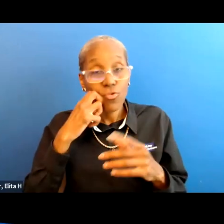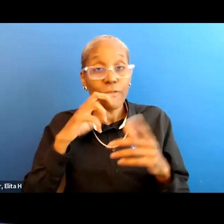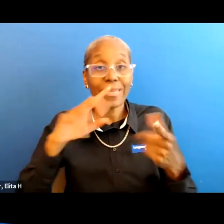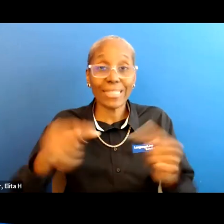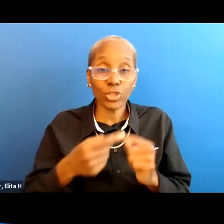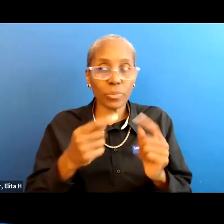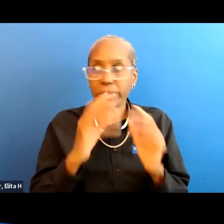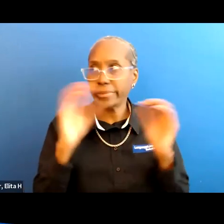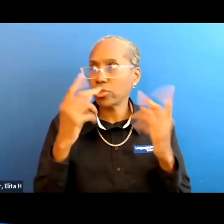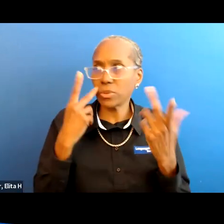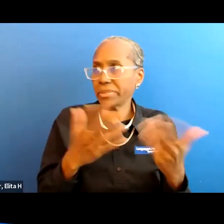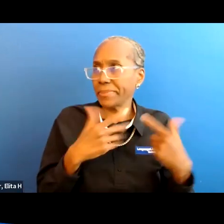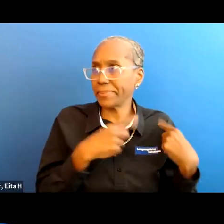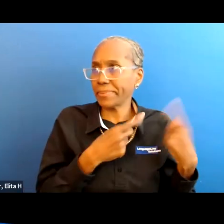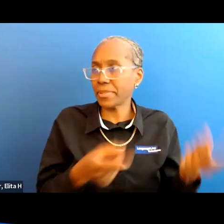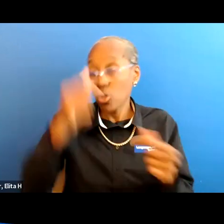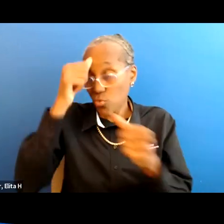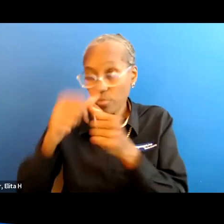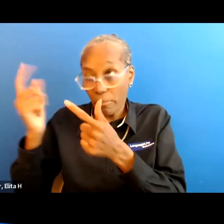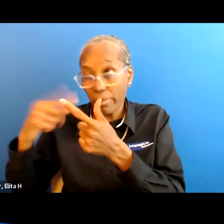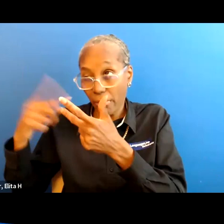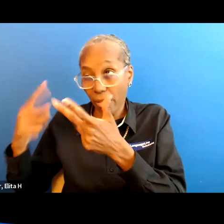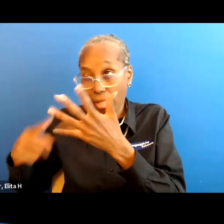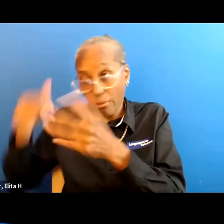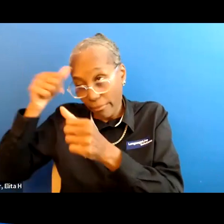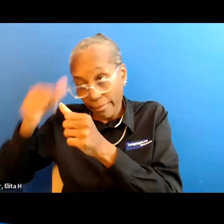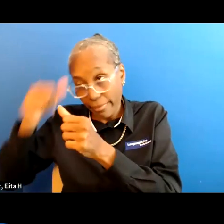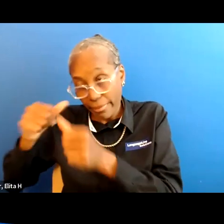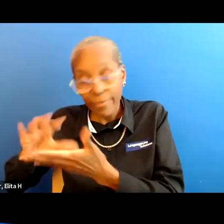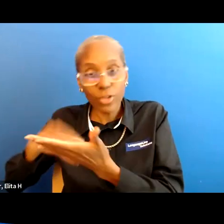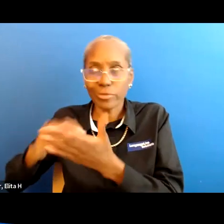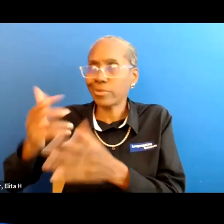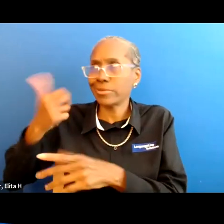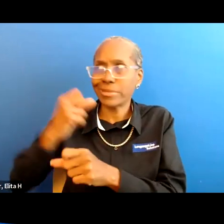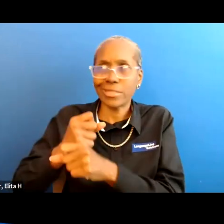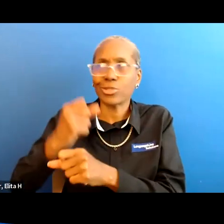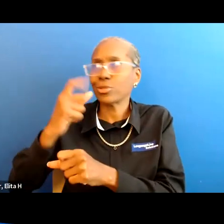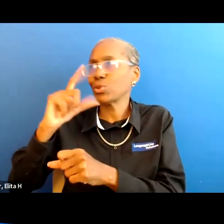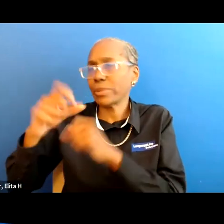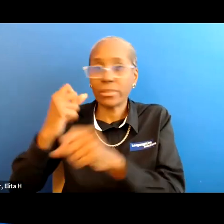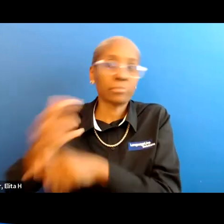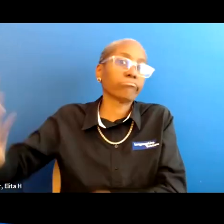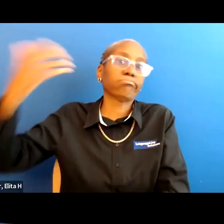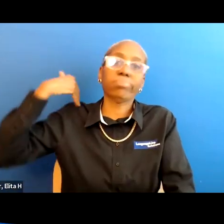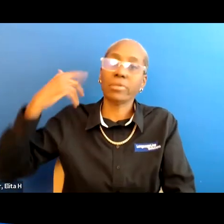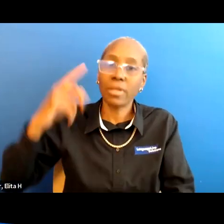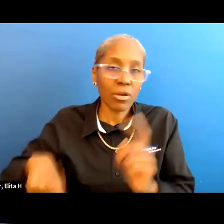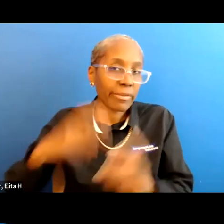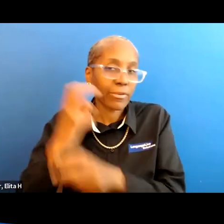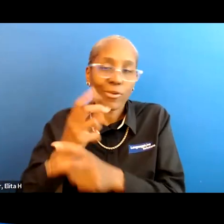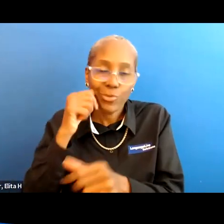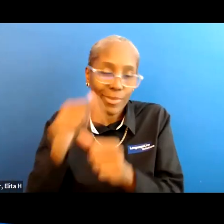it's kind of hard to remember all of that stuff that maybe you learned 10 20 years ago so